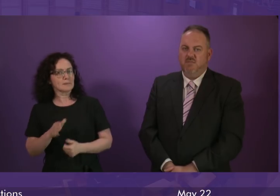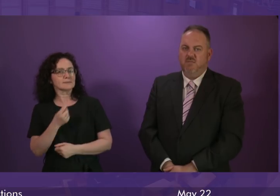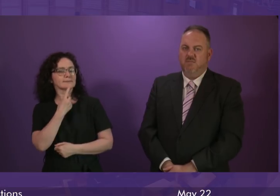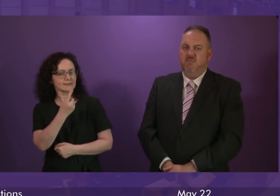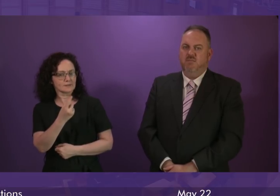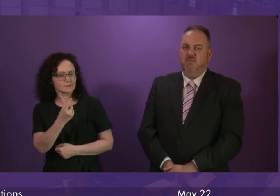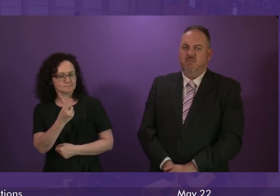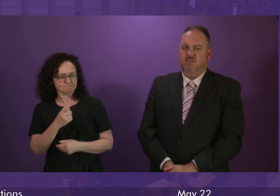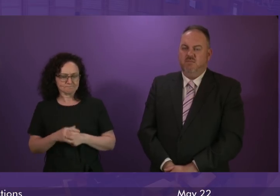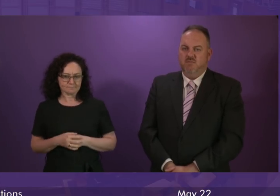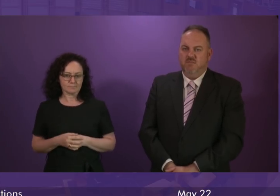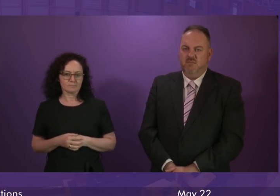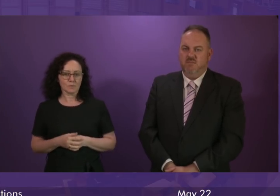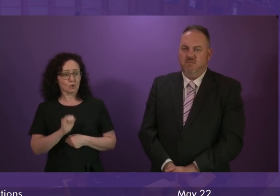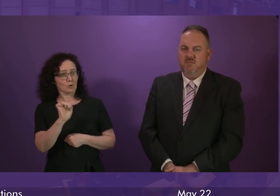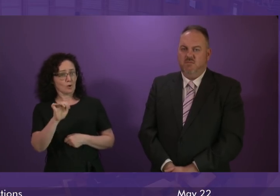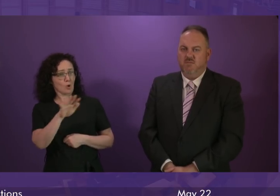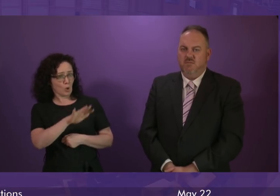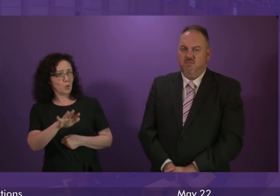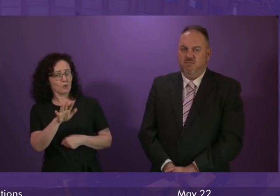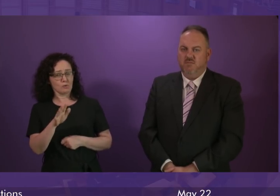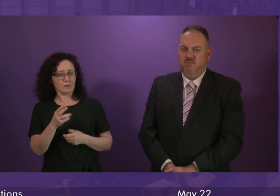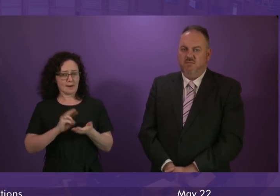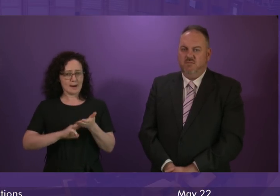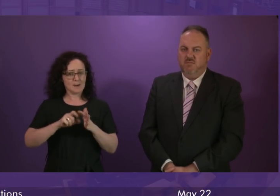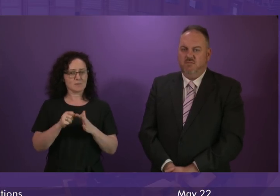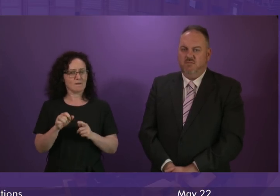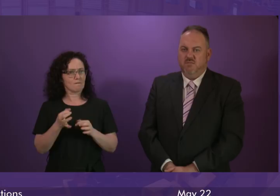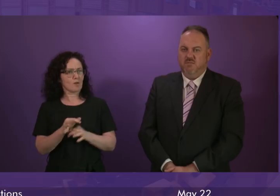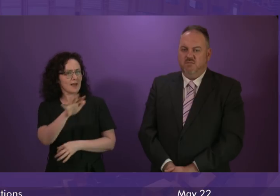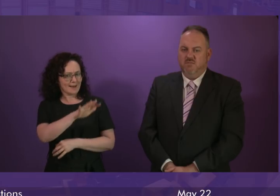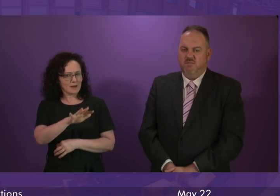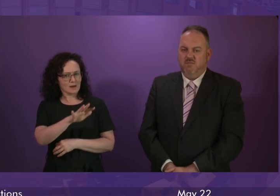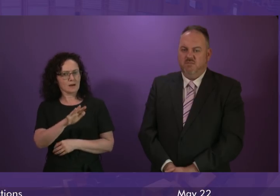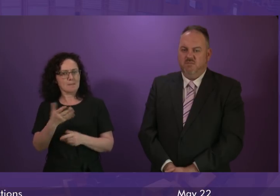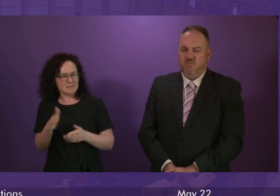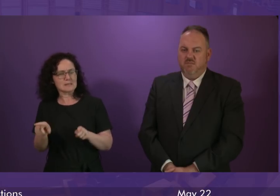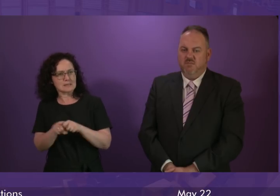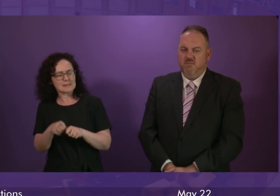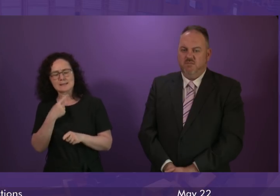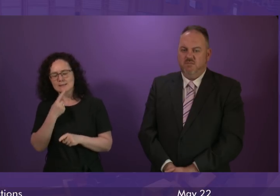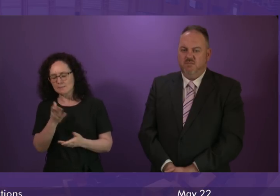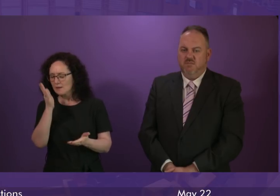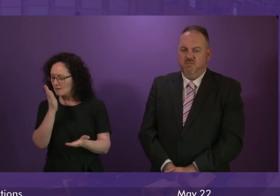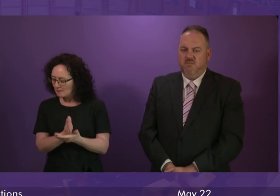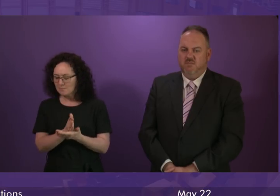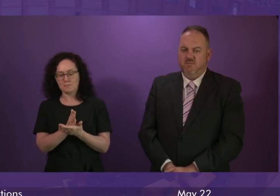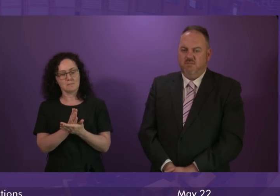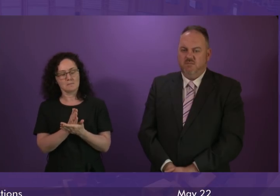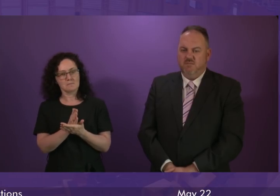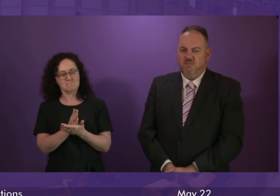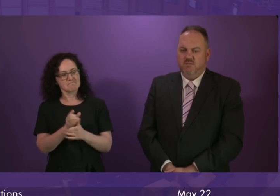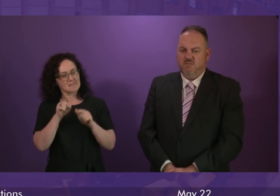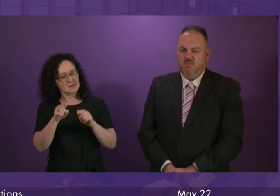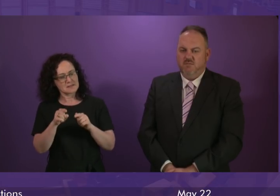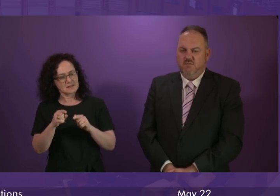Lockhead as the local MSP for Elgin has already expressed similar sentiments. I unreservedly condemn